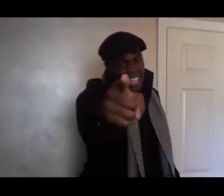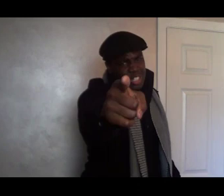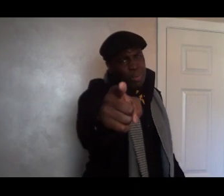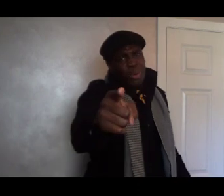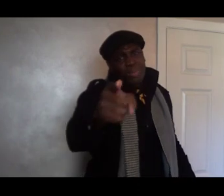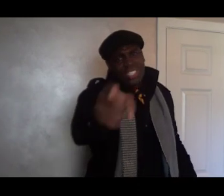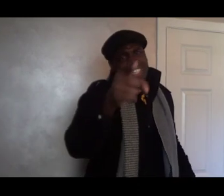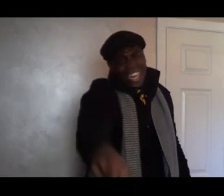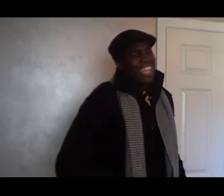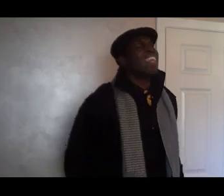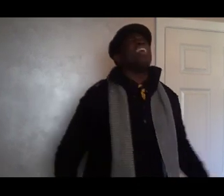out your purpose today.